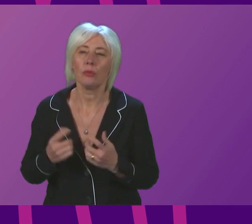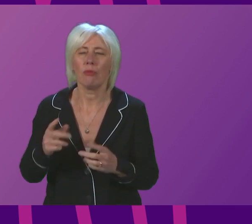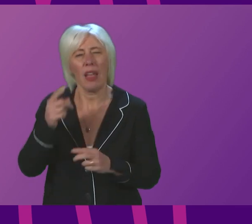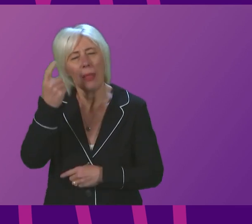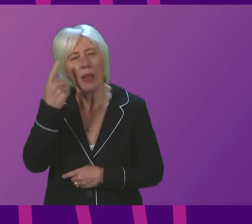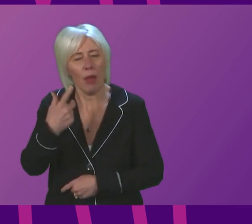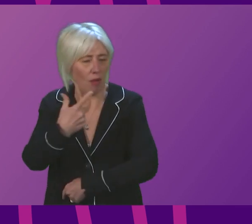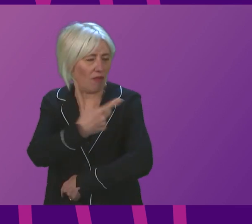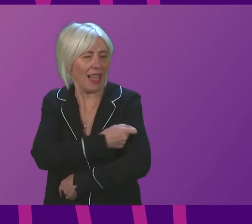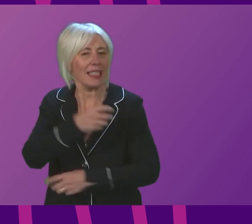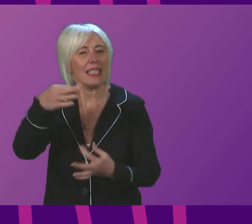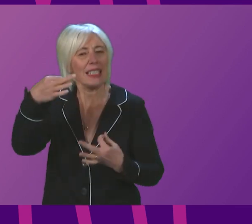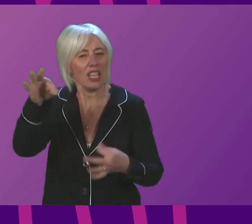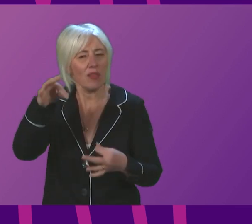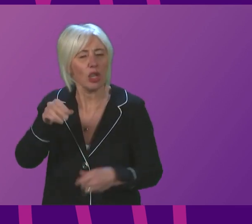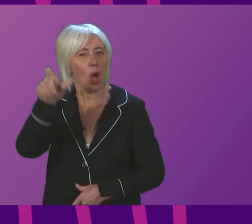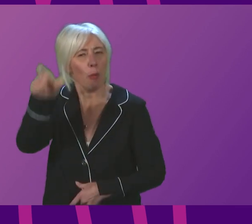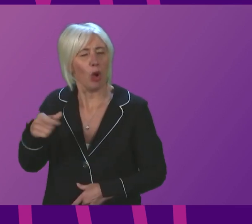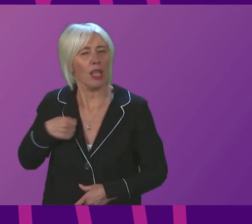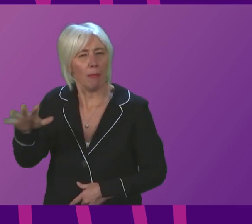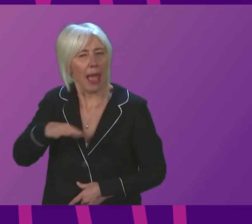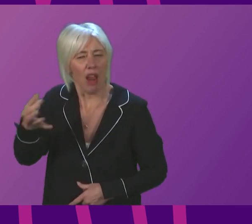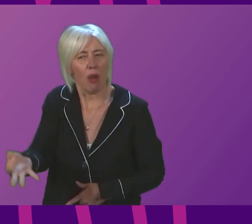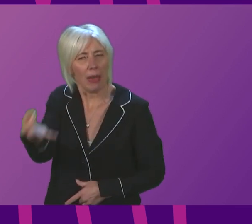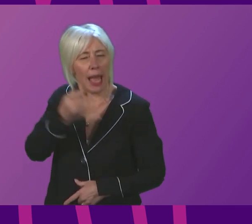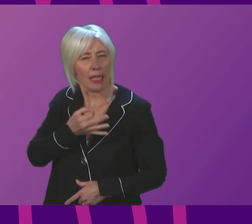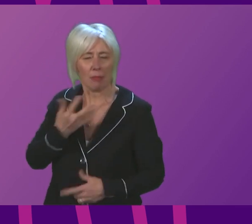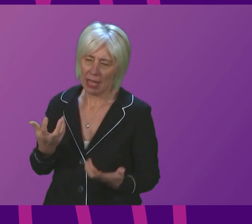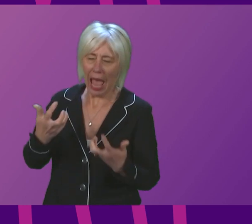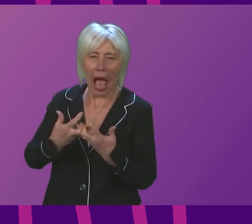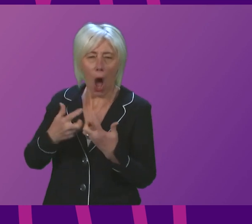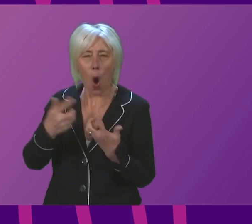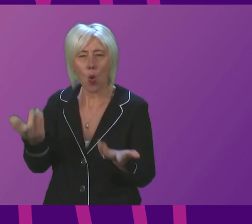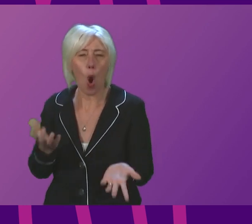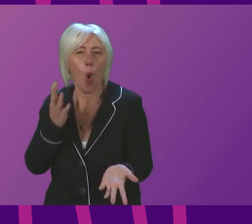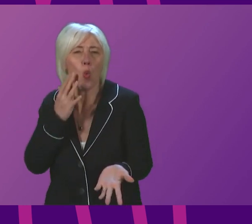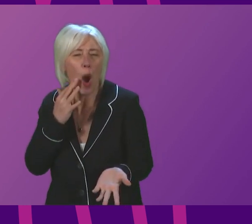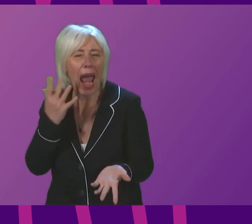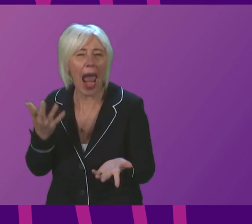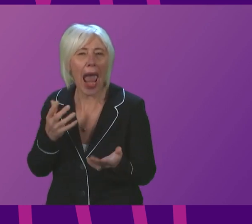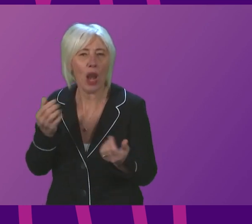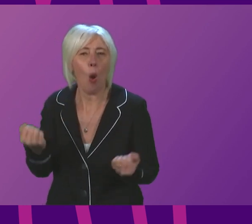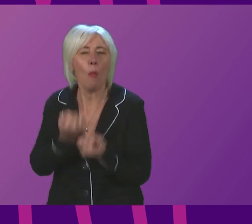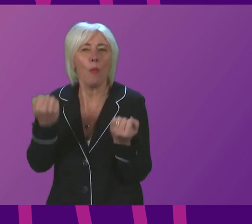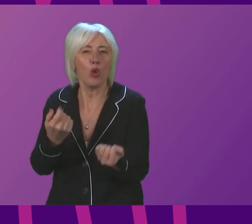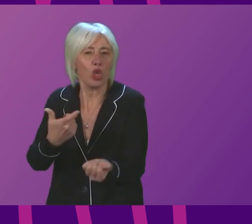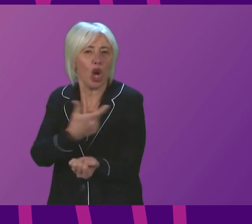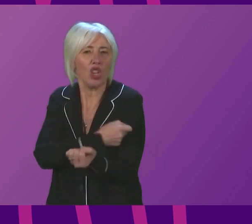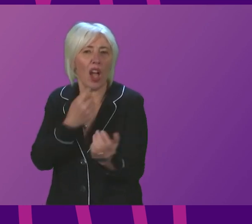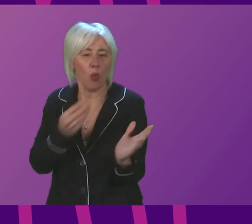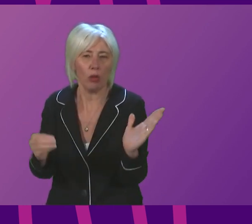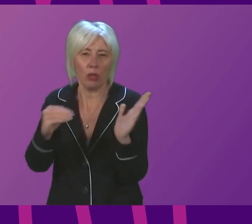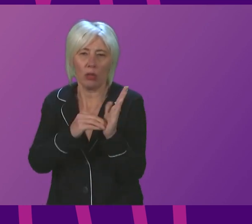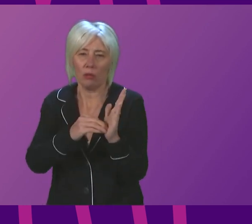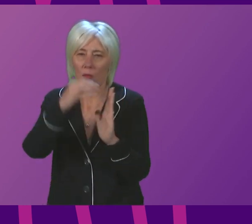vaccine certification, I have been asked by constituents how and when their booster jag will appear in the certification. I wonder if the First